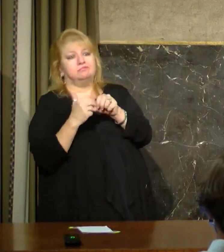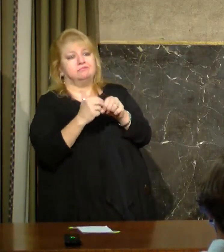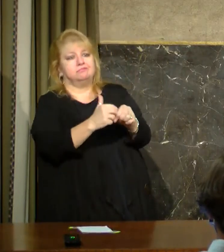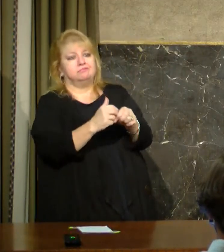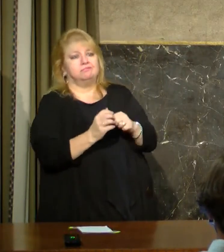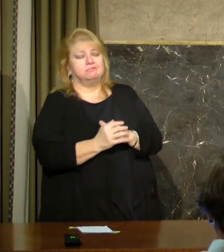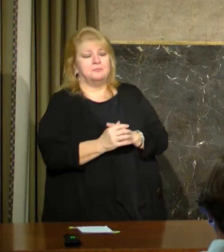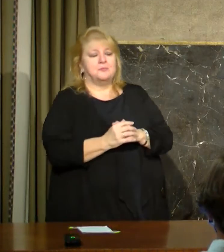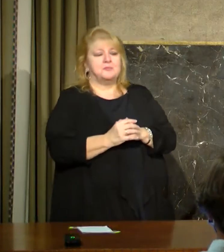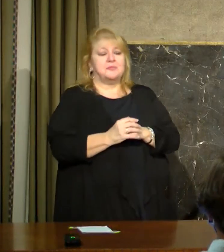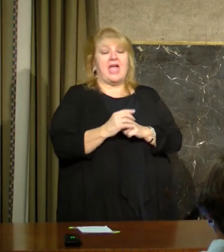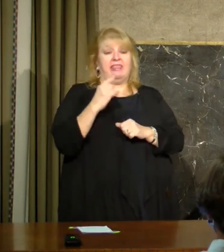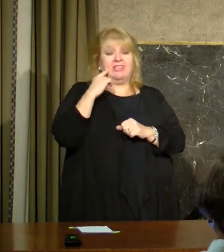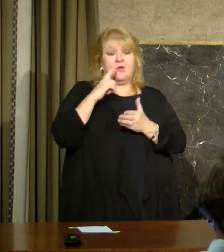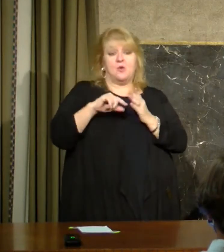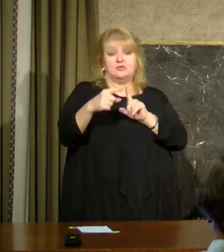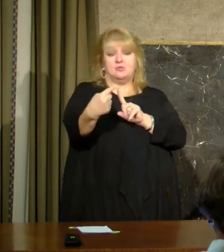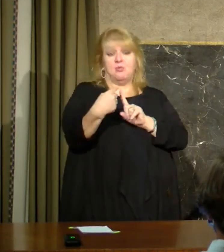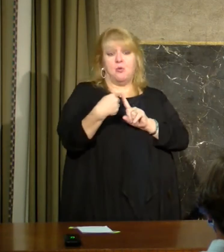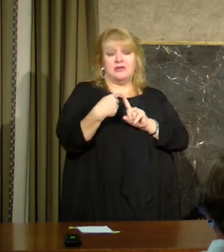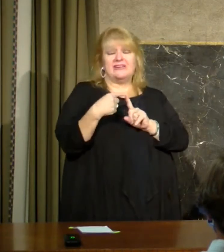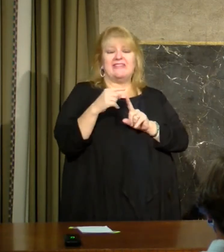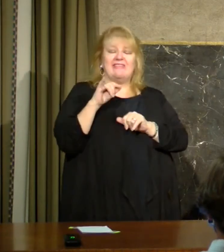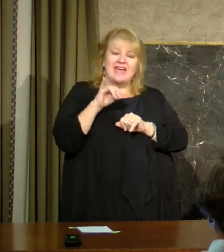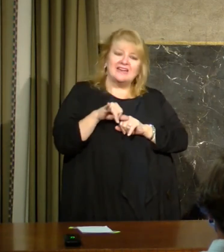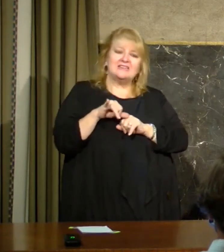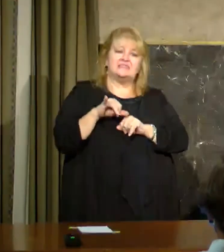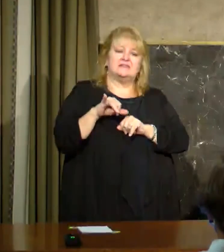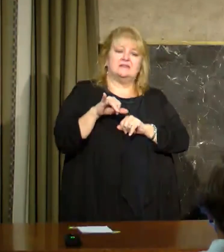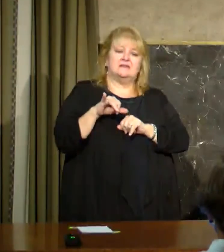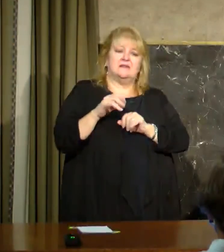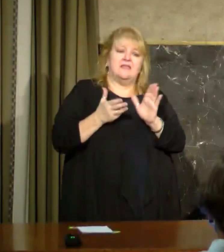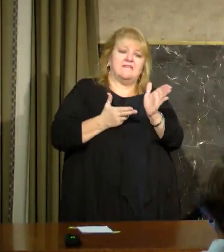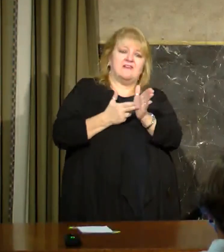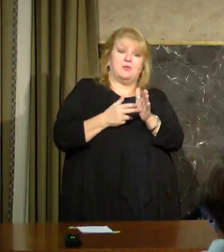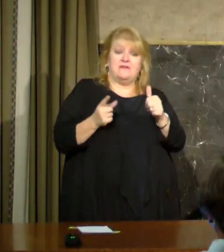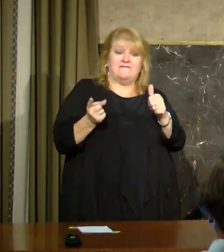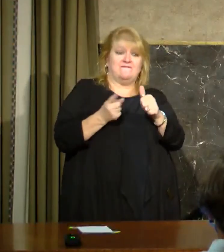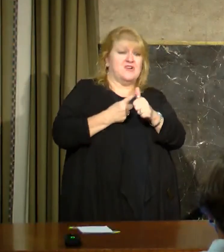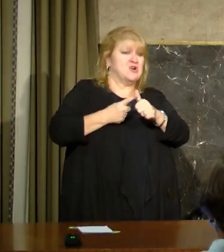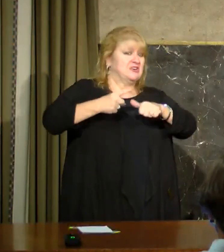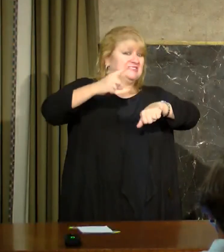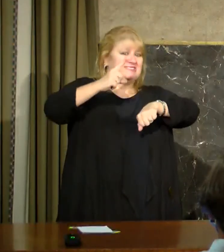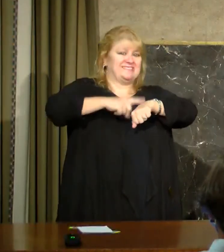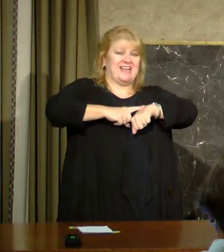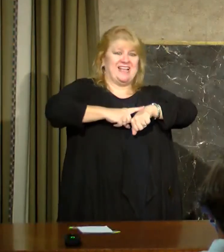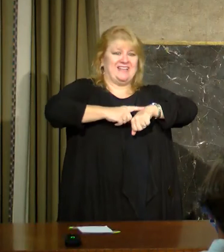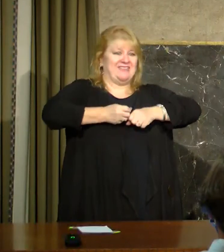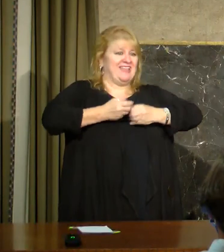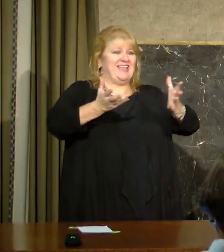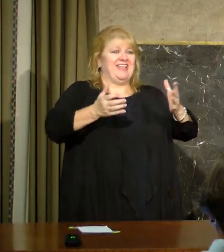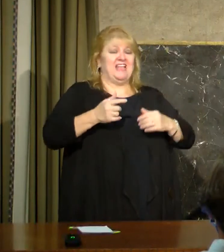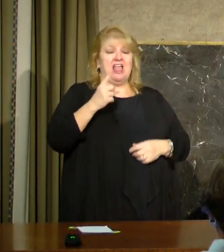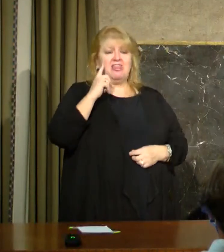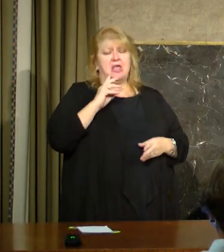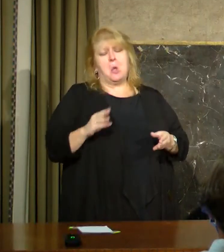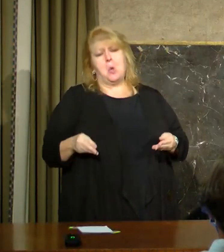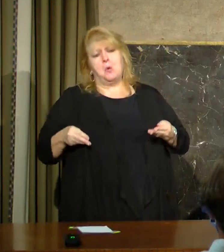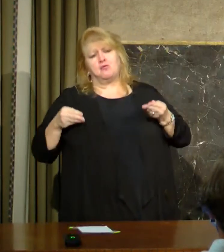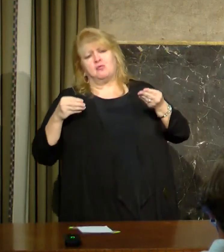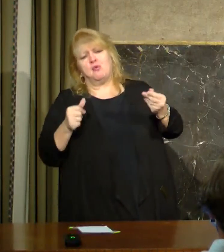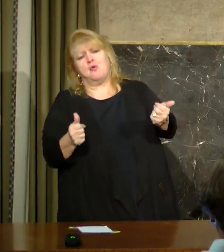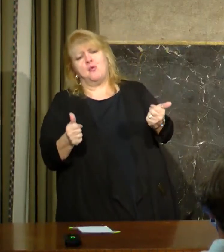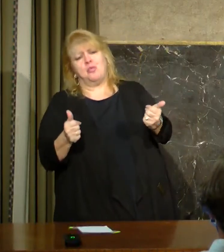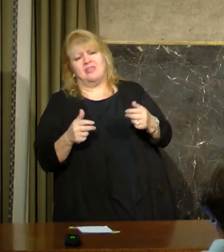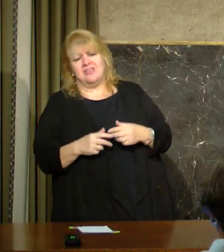I think what you pointed out is just the function of the fact that when you first start something like this, it isn't going to be as smooth as you would want it to